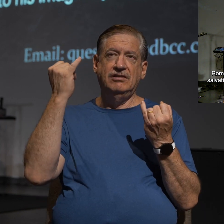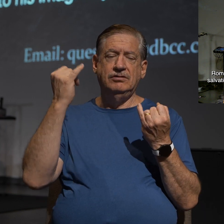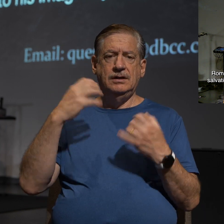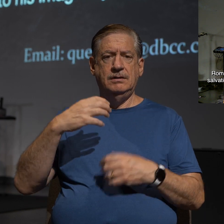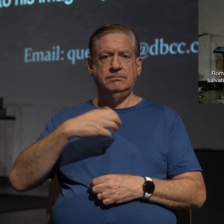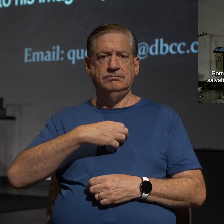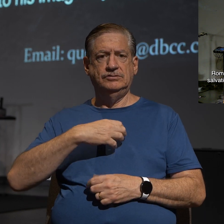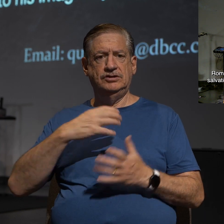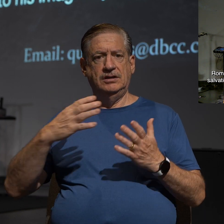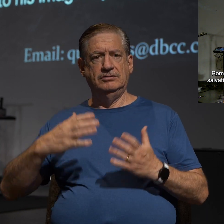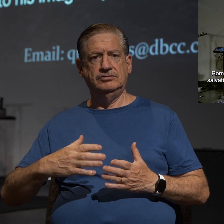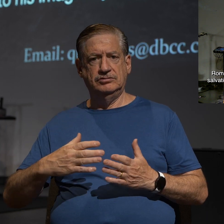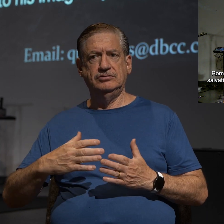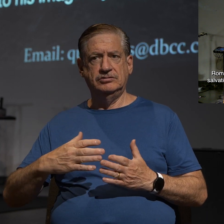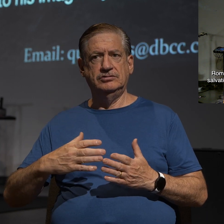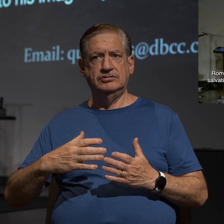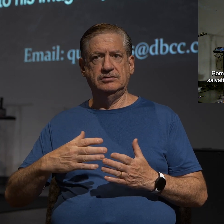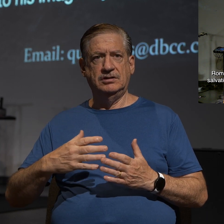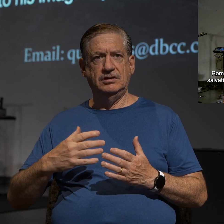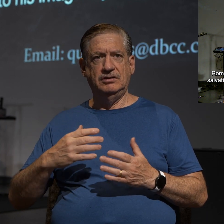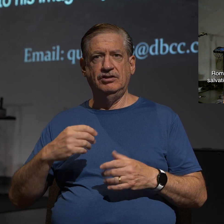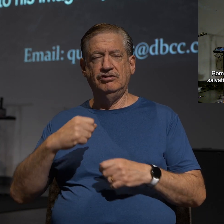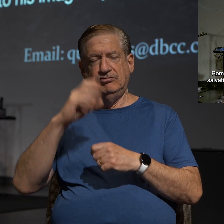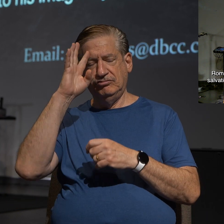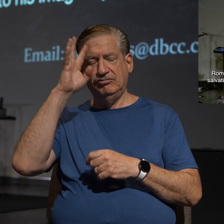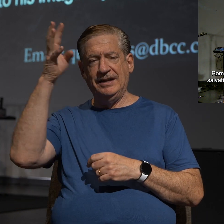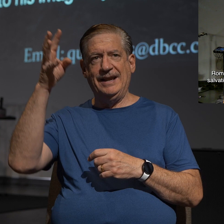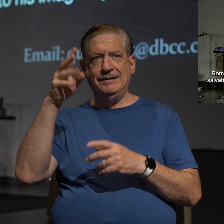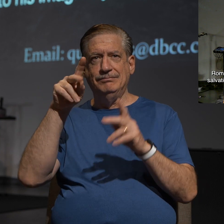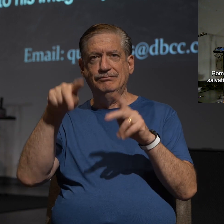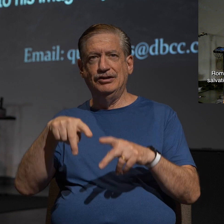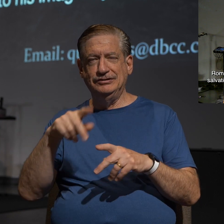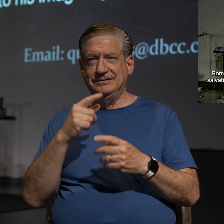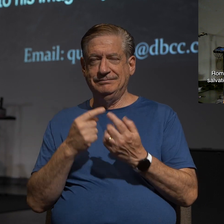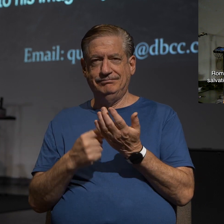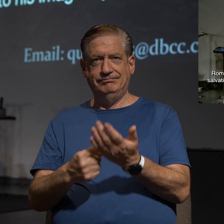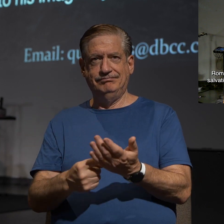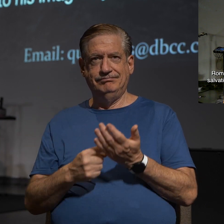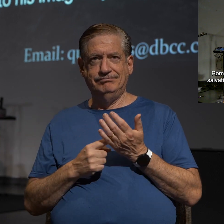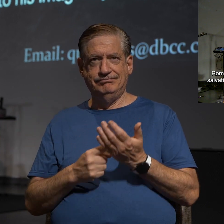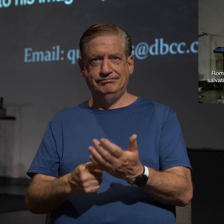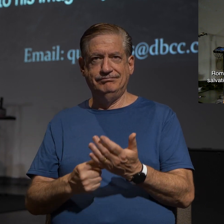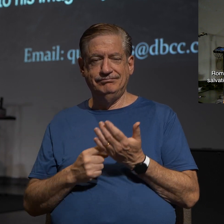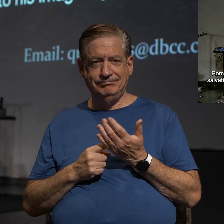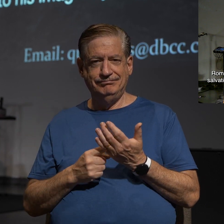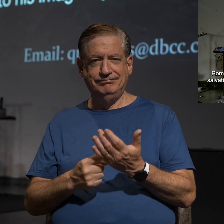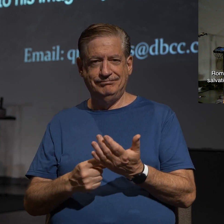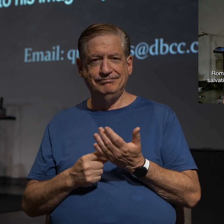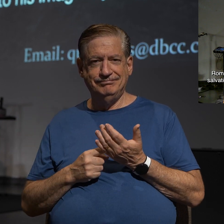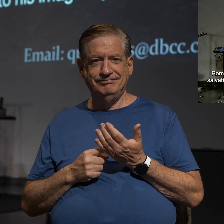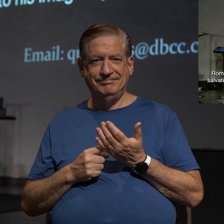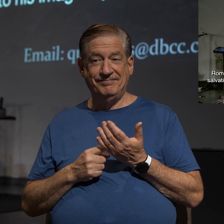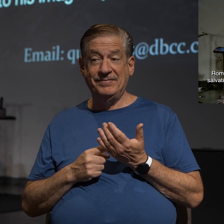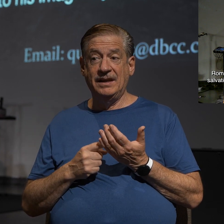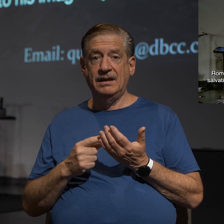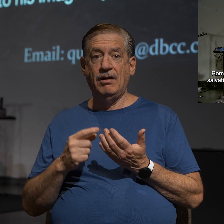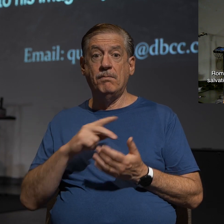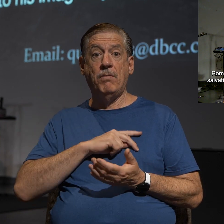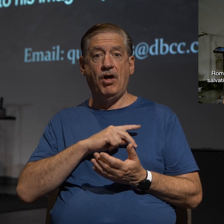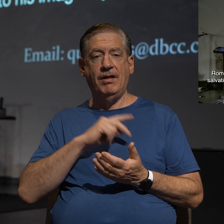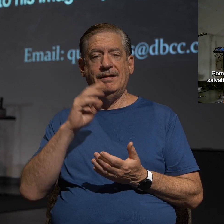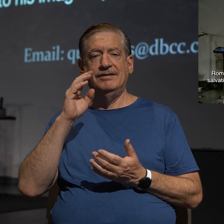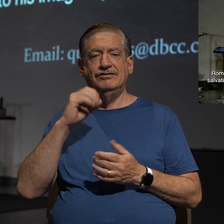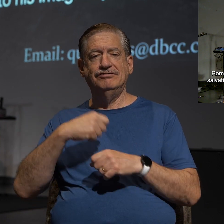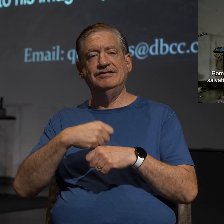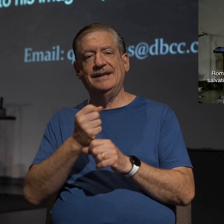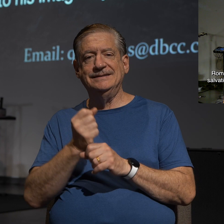a person to have a dialogue with. And often the individual that Paul creates, this imaginary